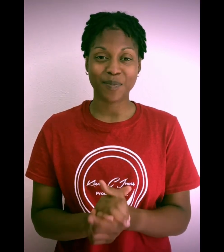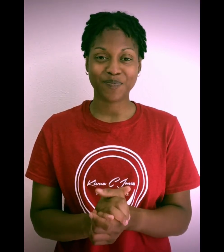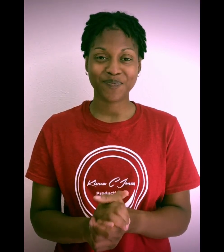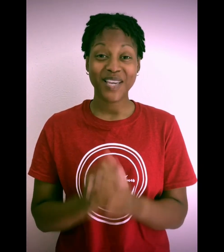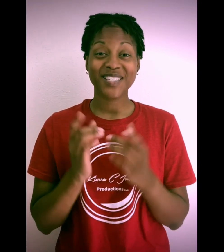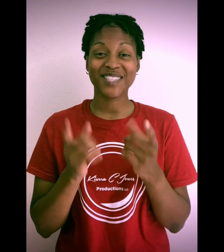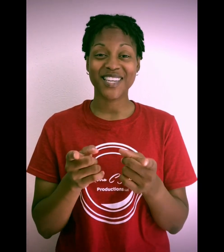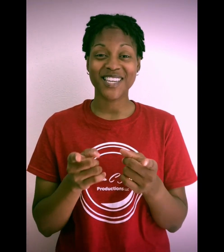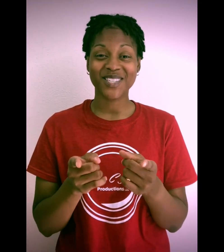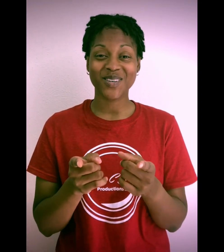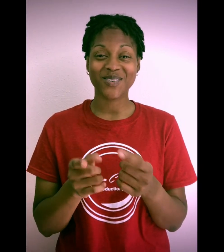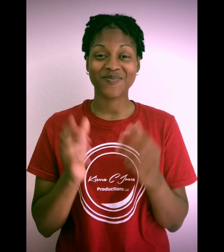See you soon.